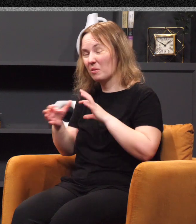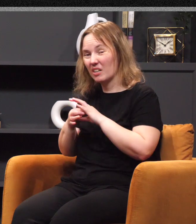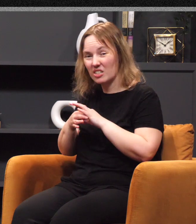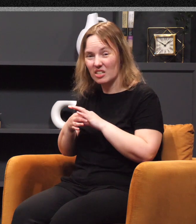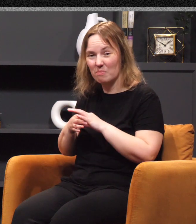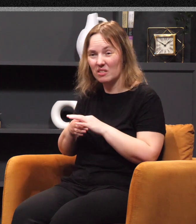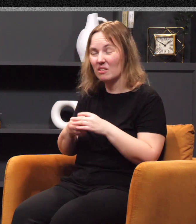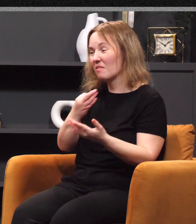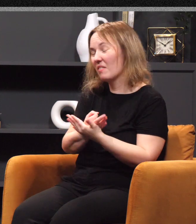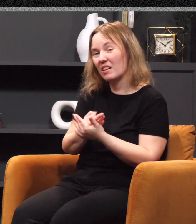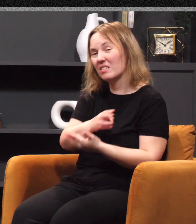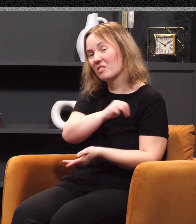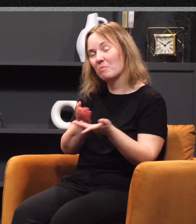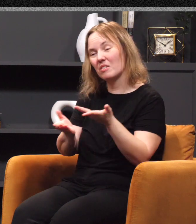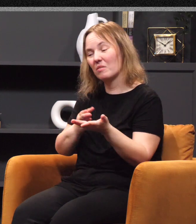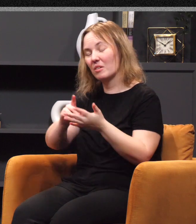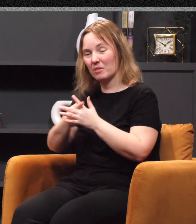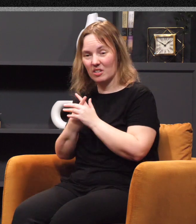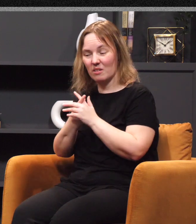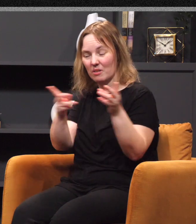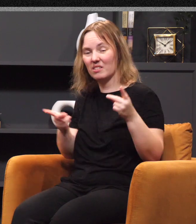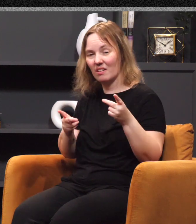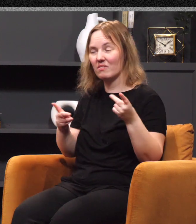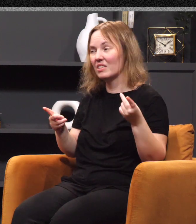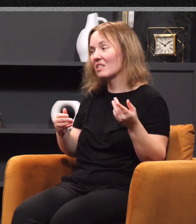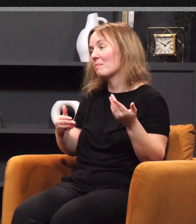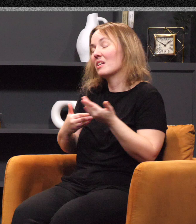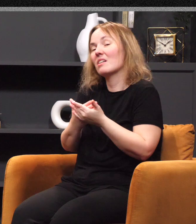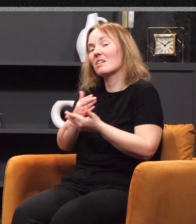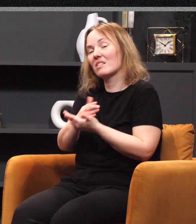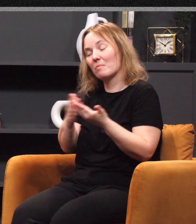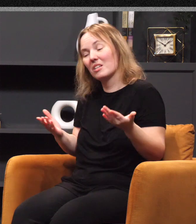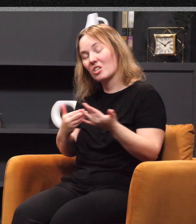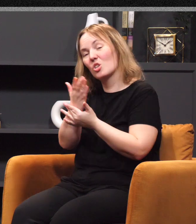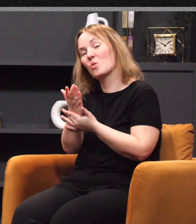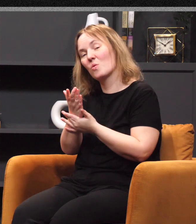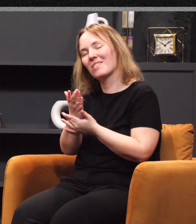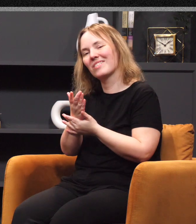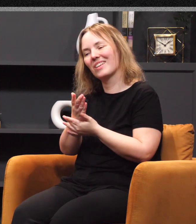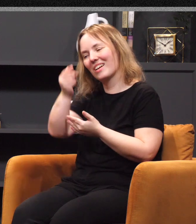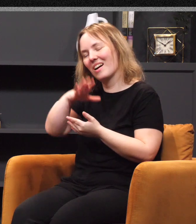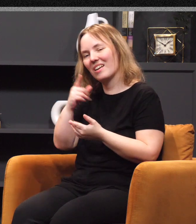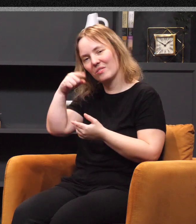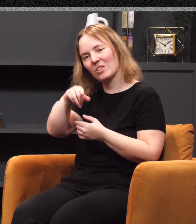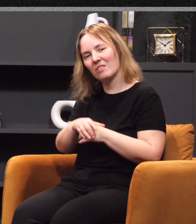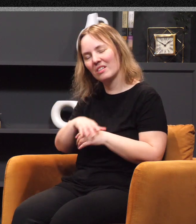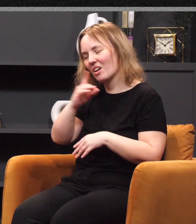starting place of something new that God has for you, it is always by seizing it. It is always by making